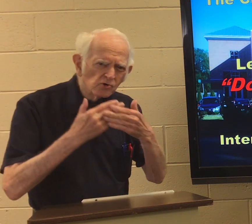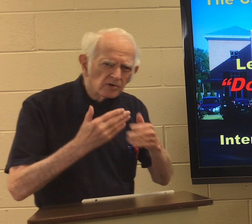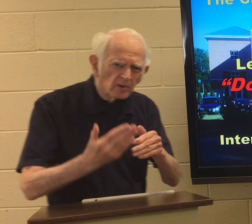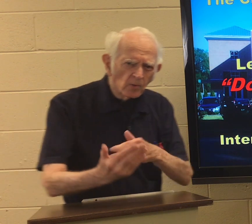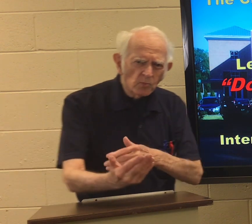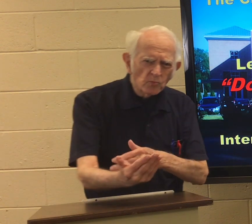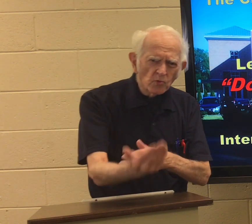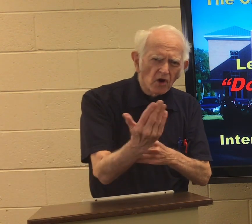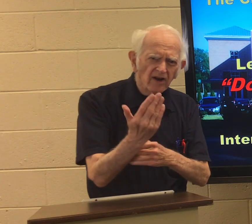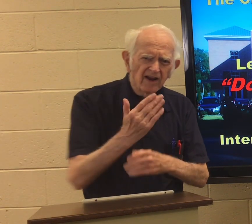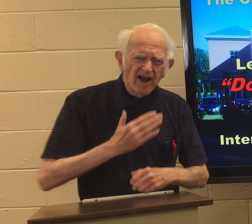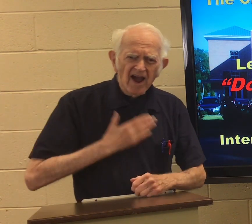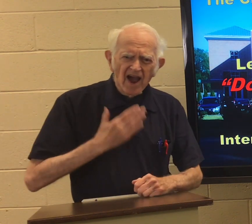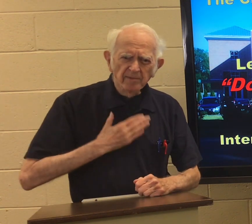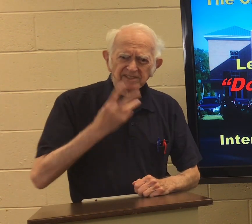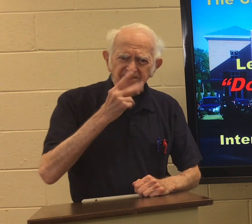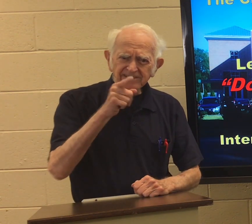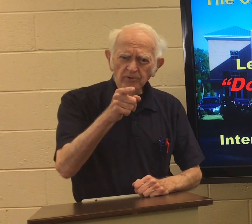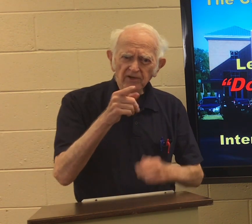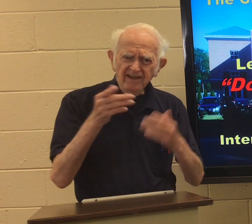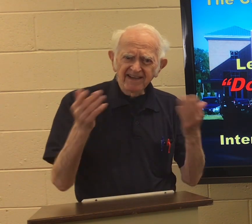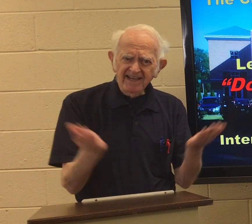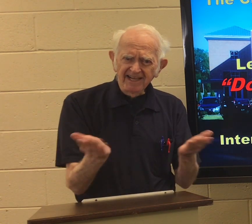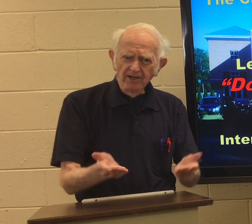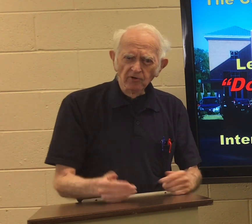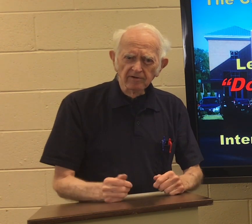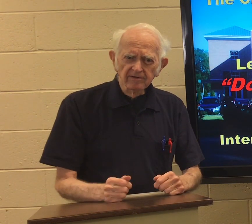Good morning, we're happy to see you here.